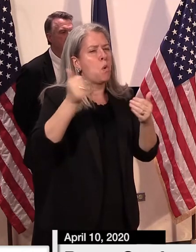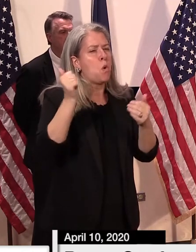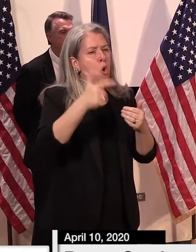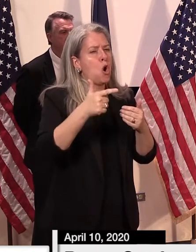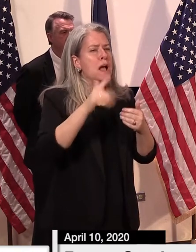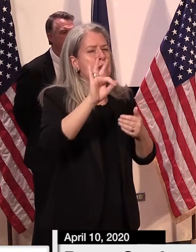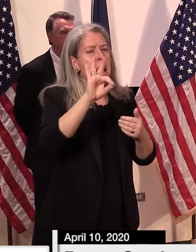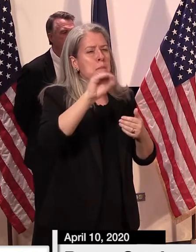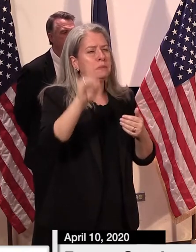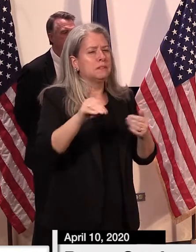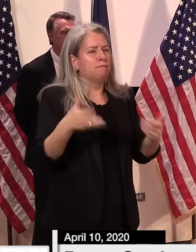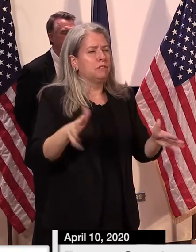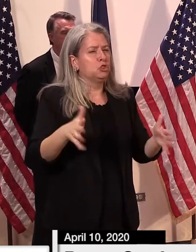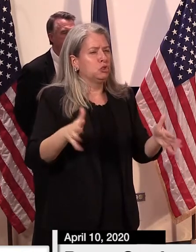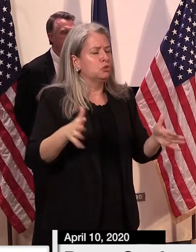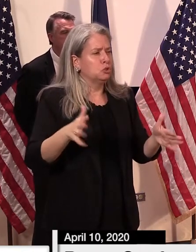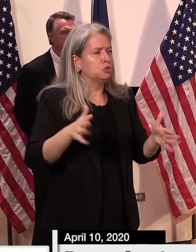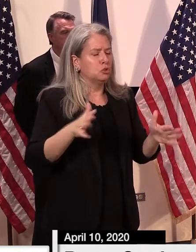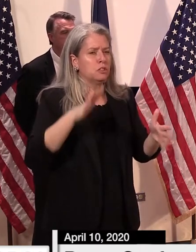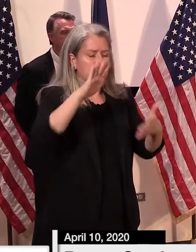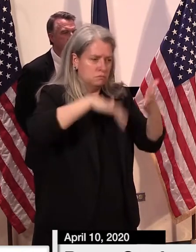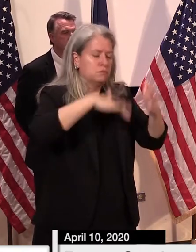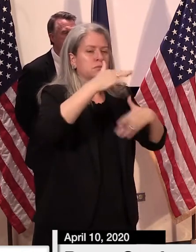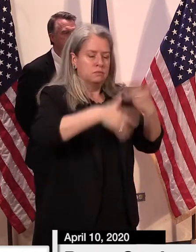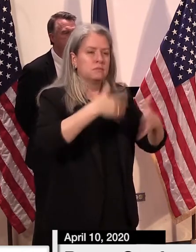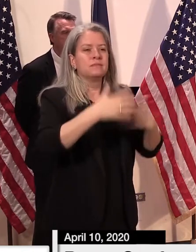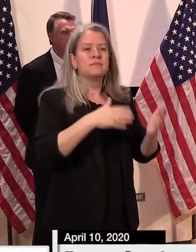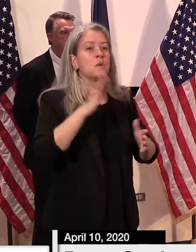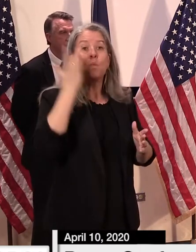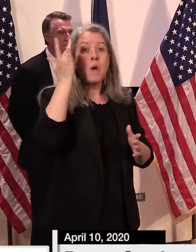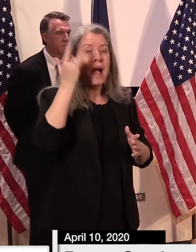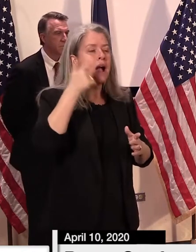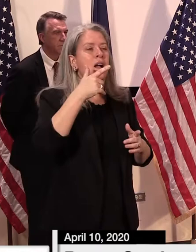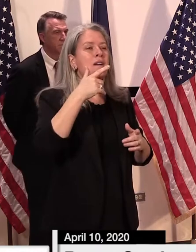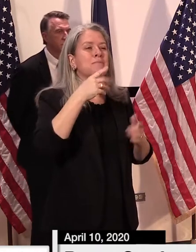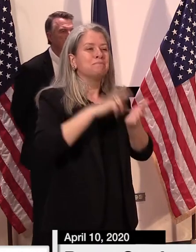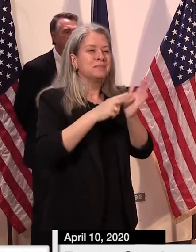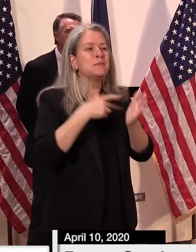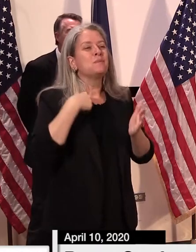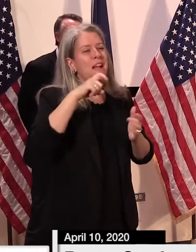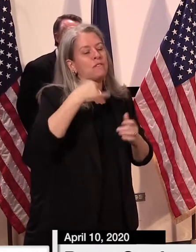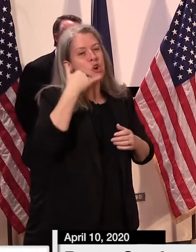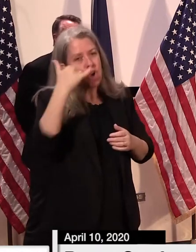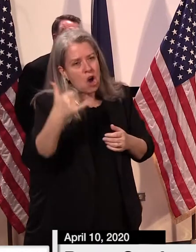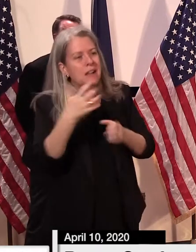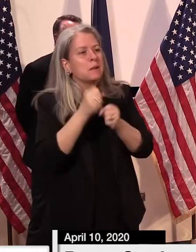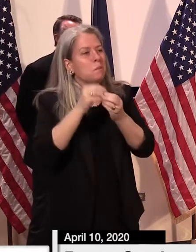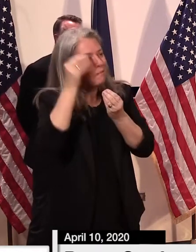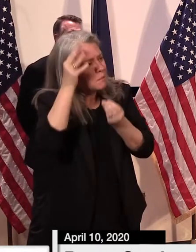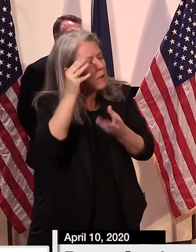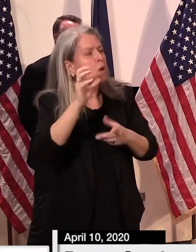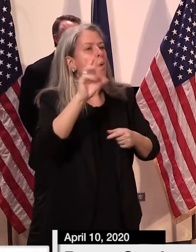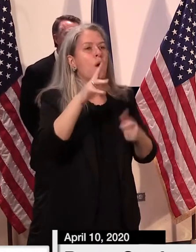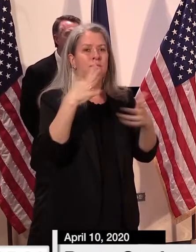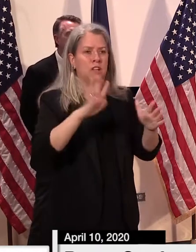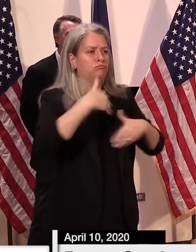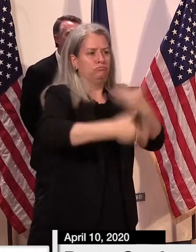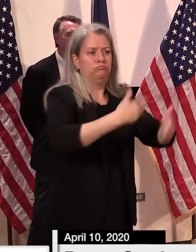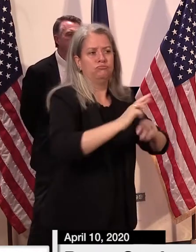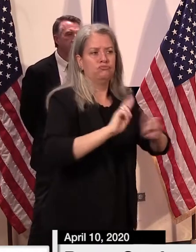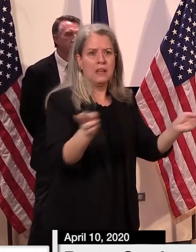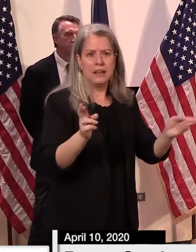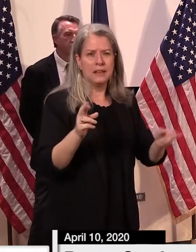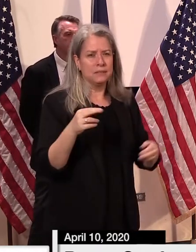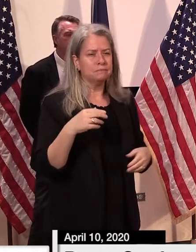So they are either in our system or needing special attention from a member of our staff. We have some plans to